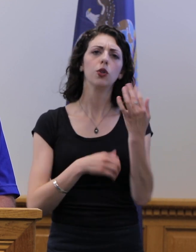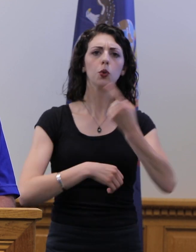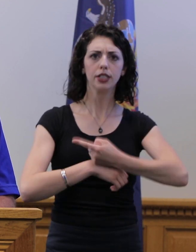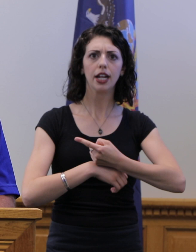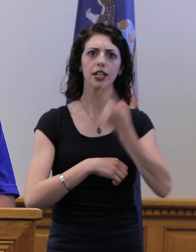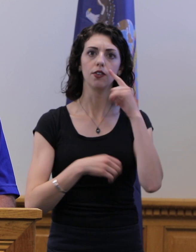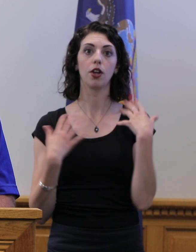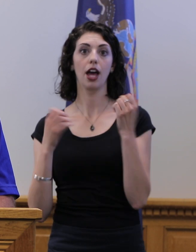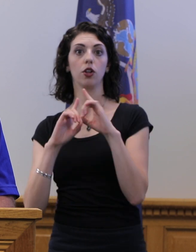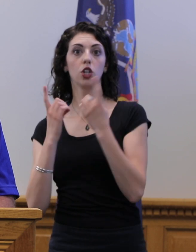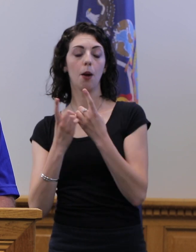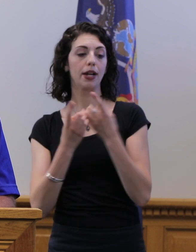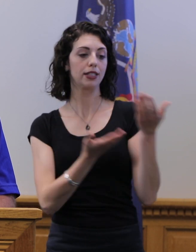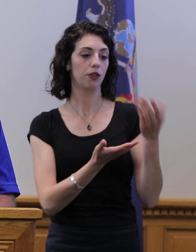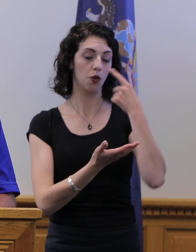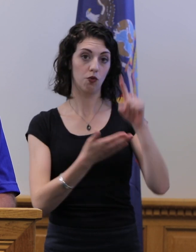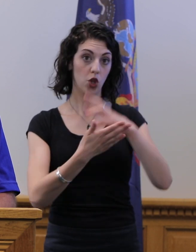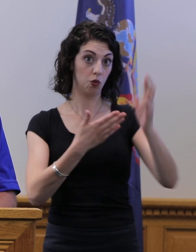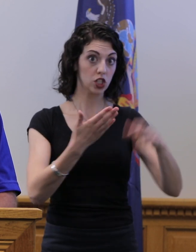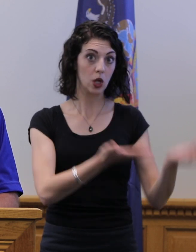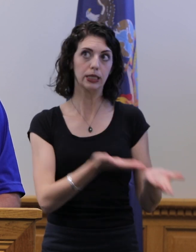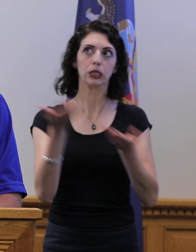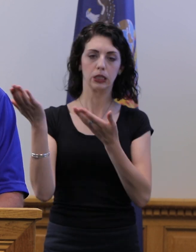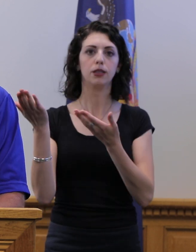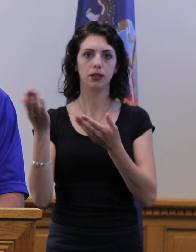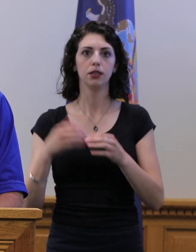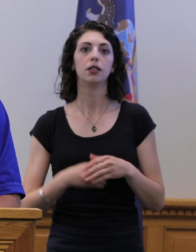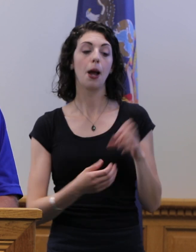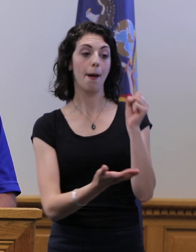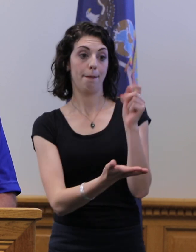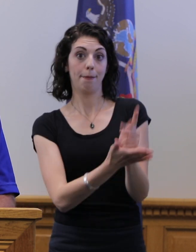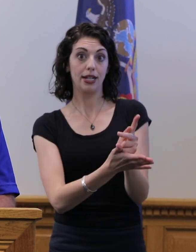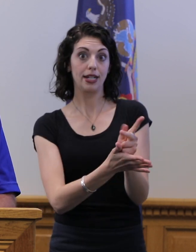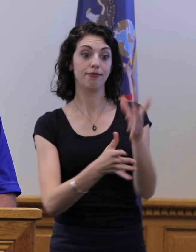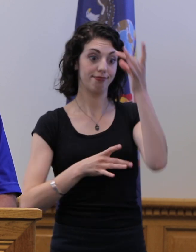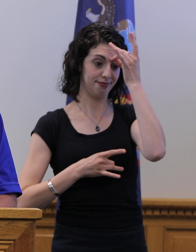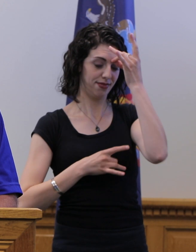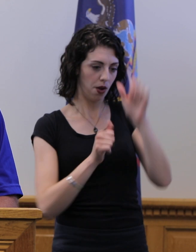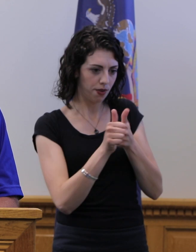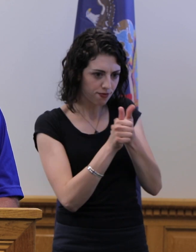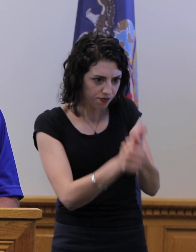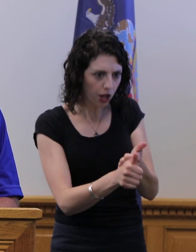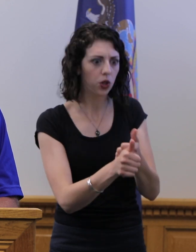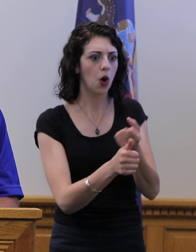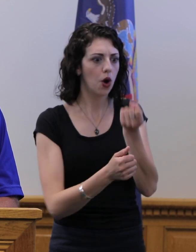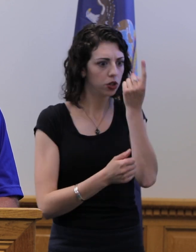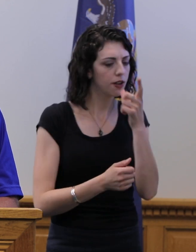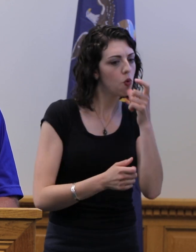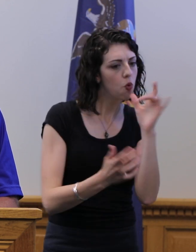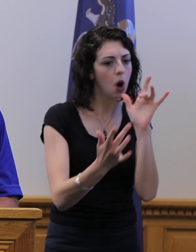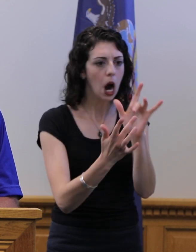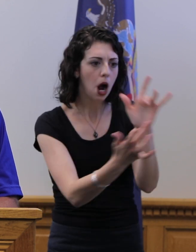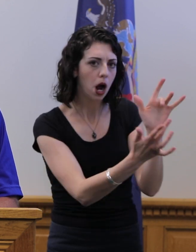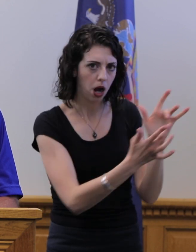the test results. Positive cases are traced and tracked, and affected patients and contacts are